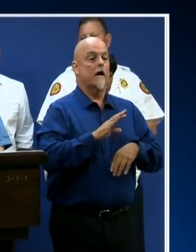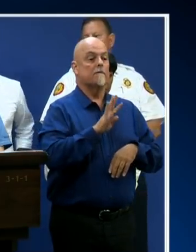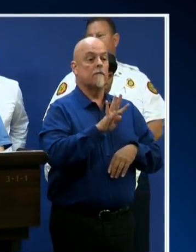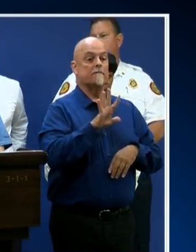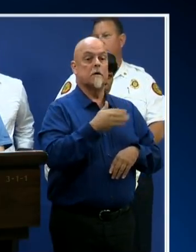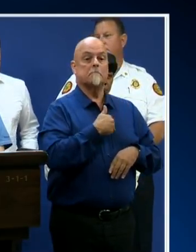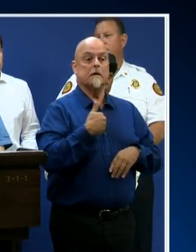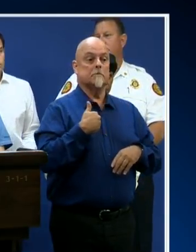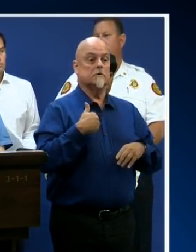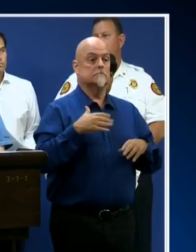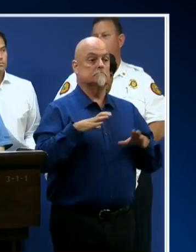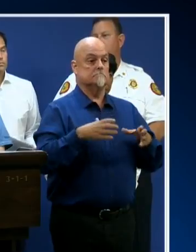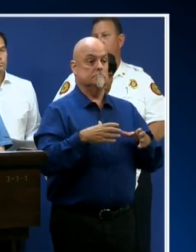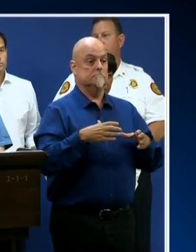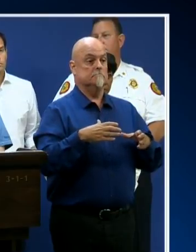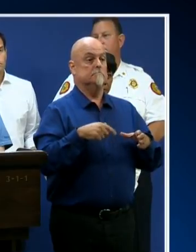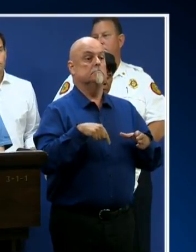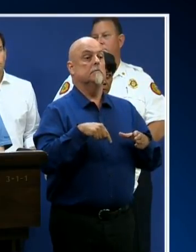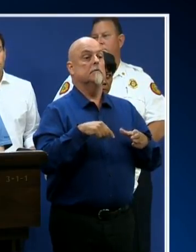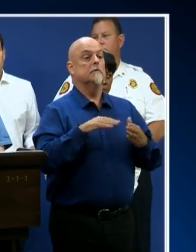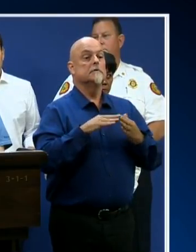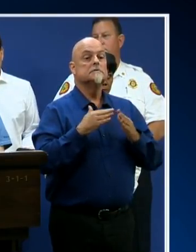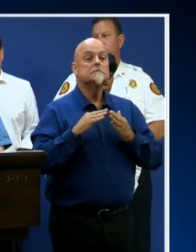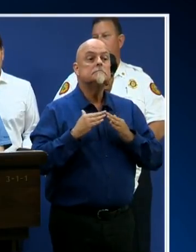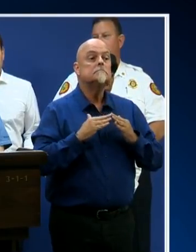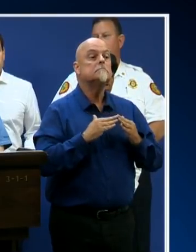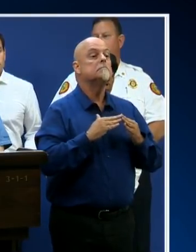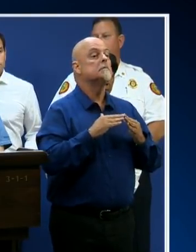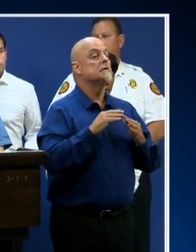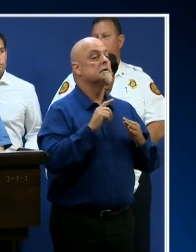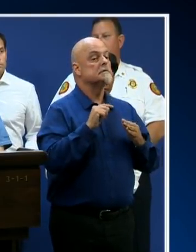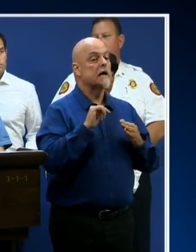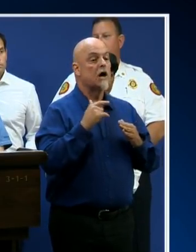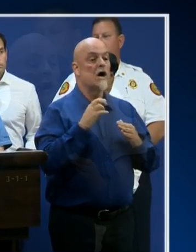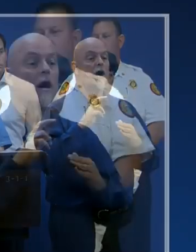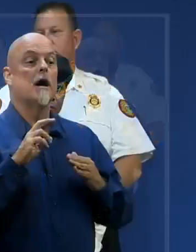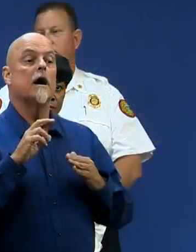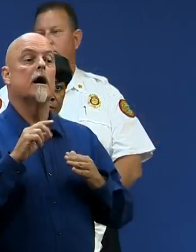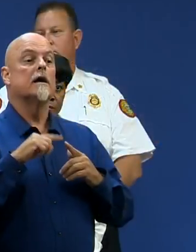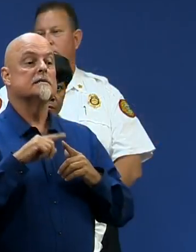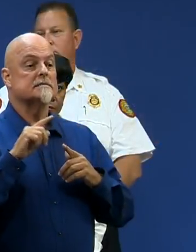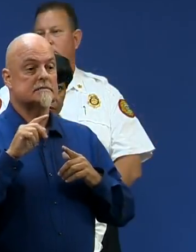Search and Rescue Task Force that were in Houston are returning today.